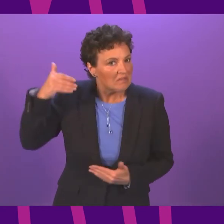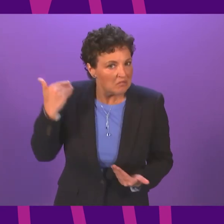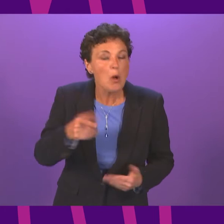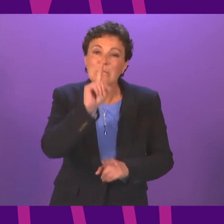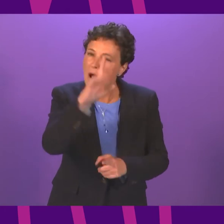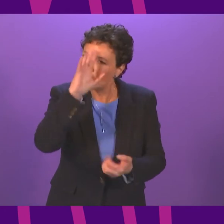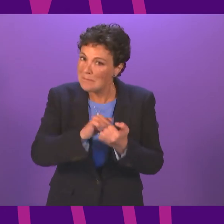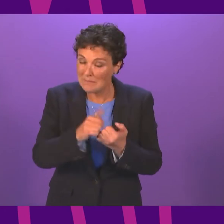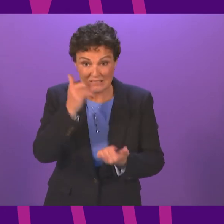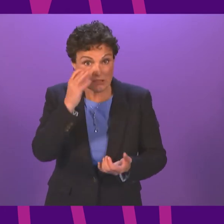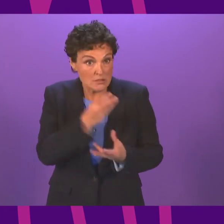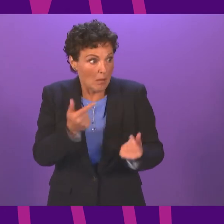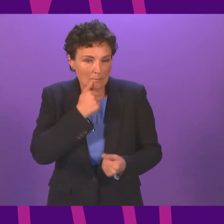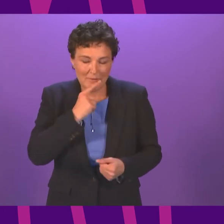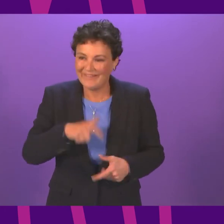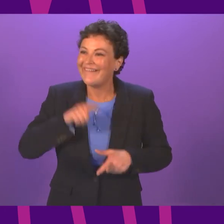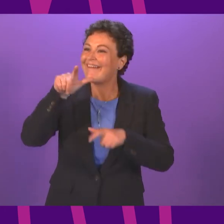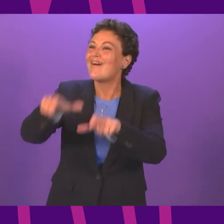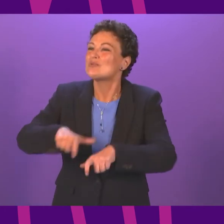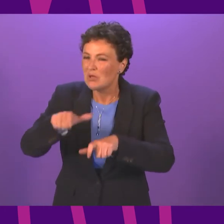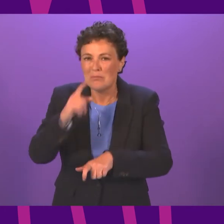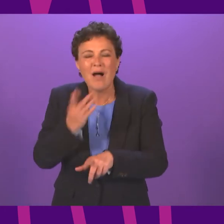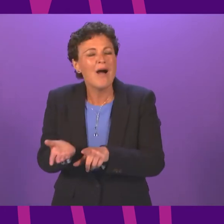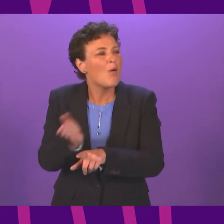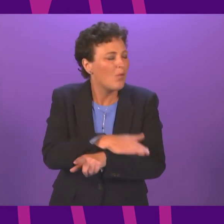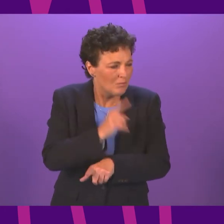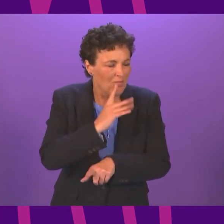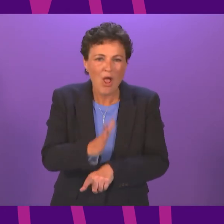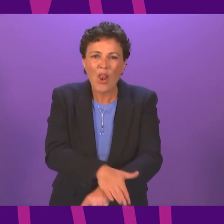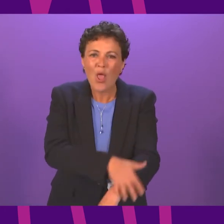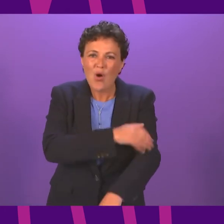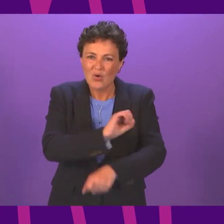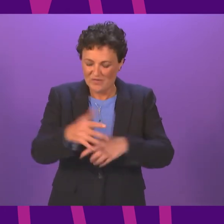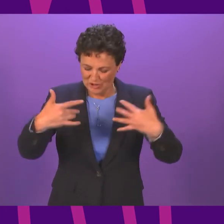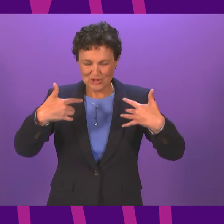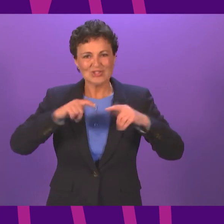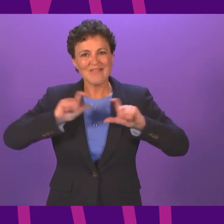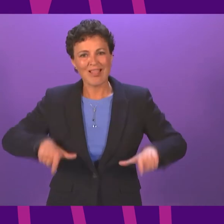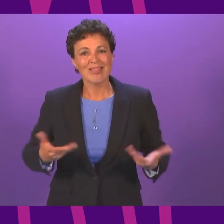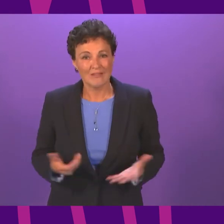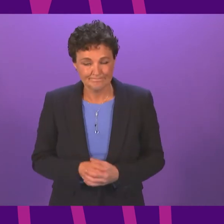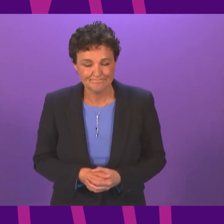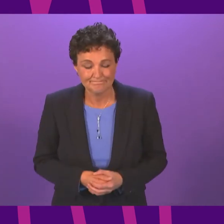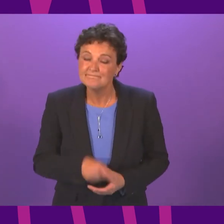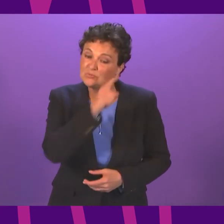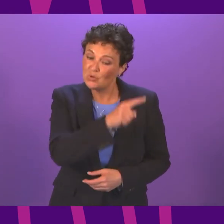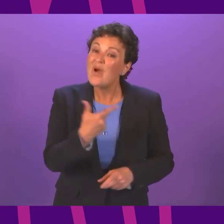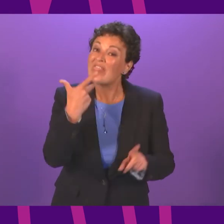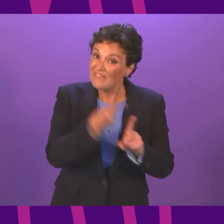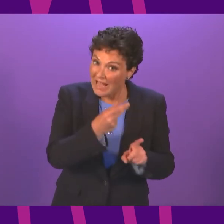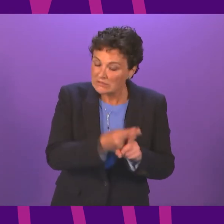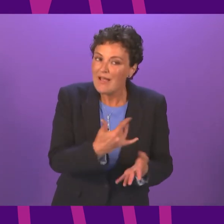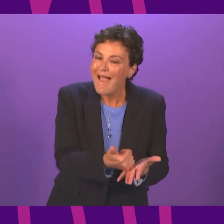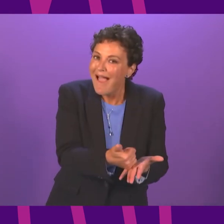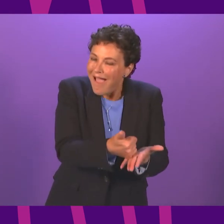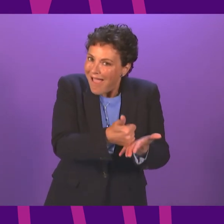COVID. However, overall, the evidence that vaccination is helping protect people from serious health harms is allowing